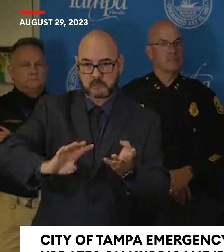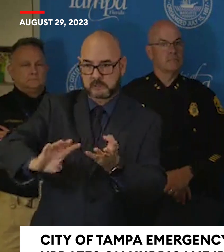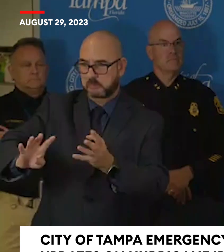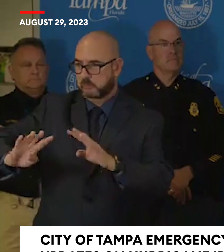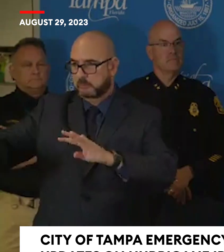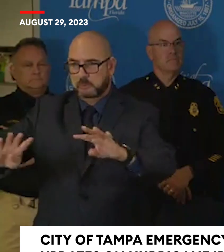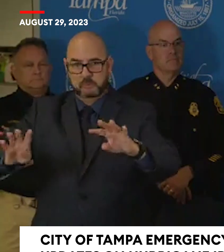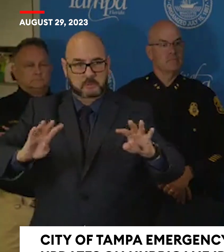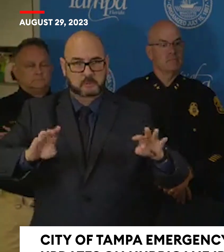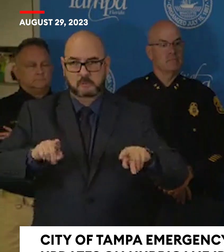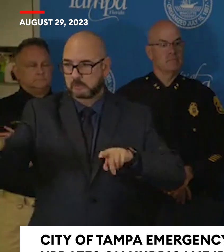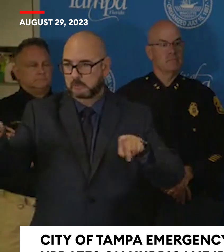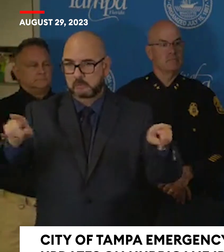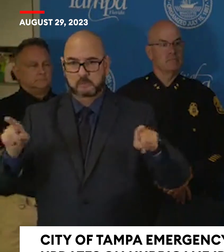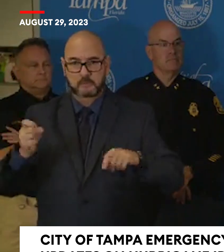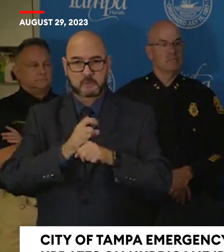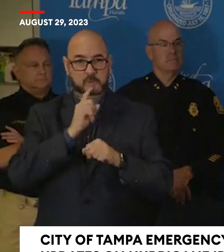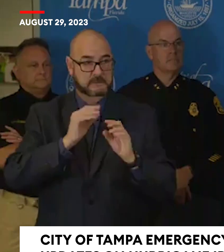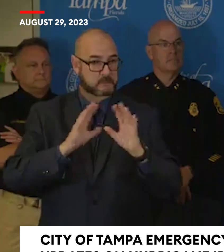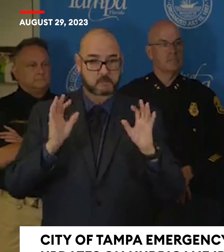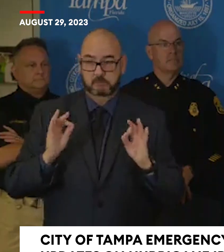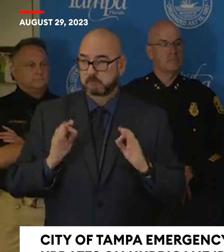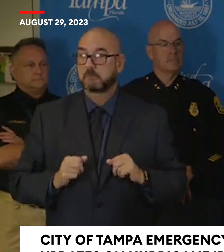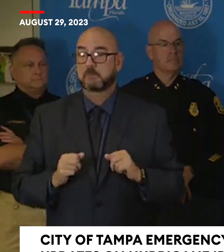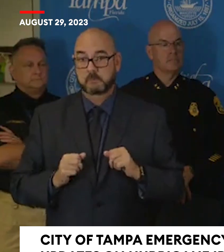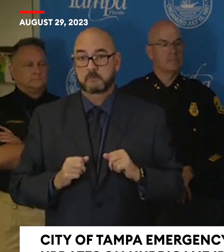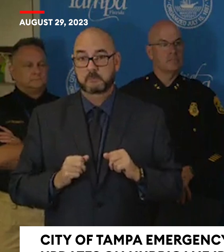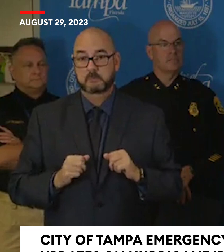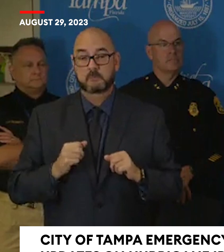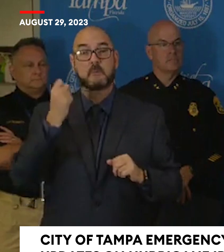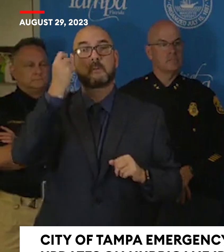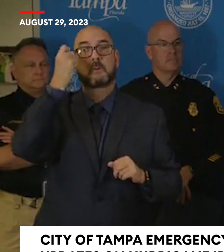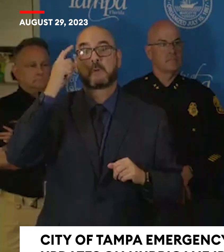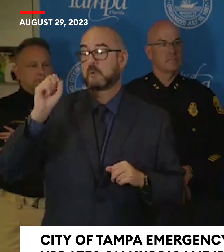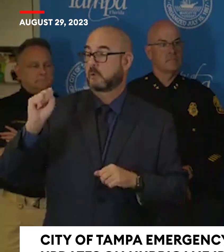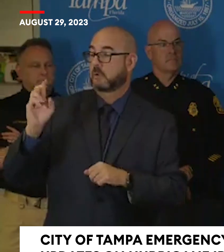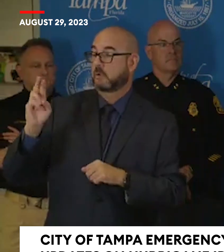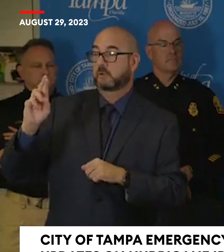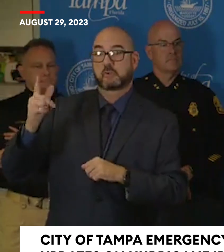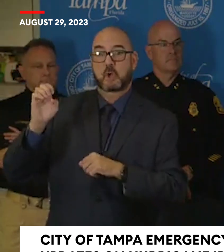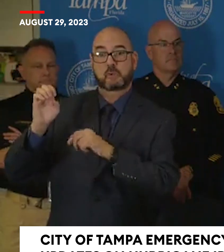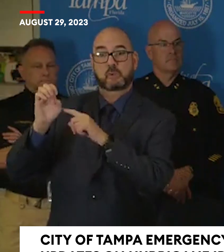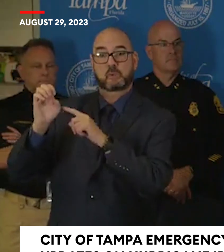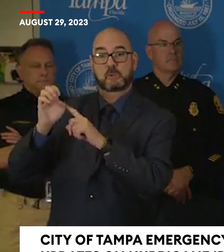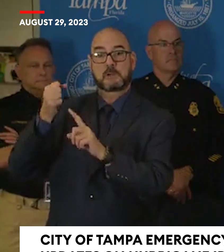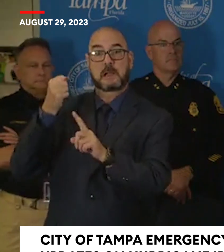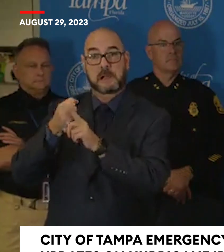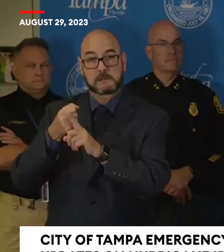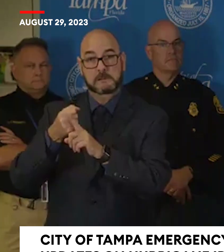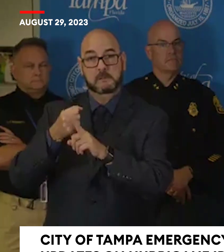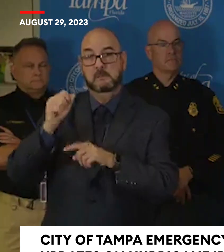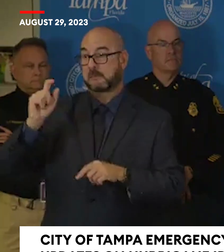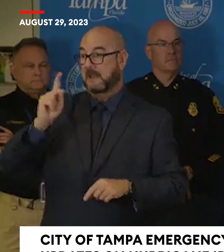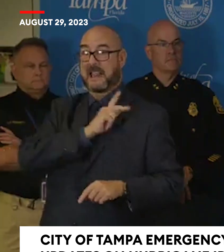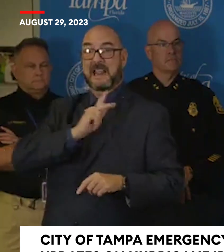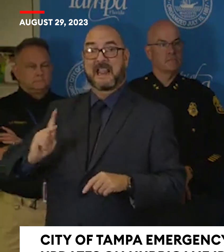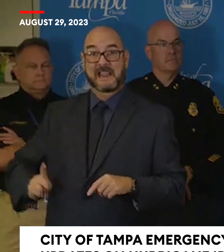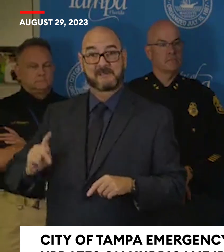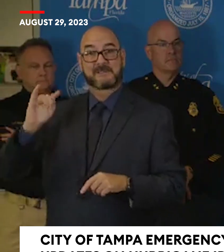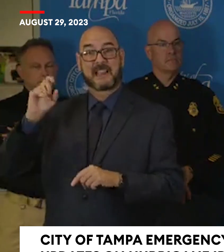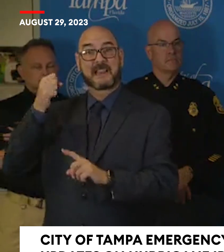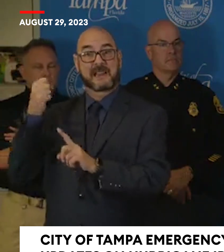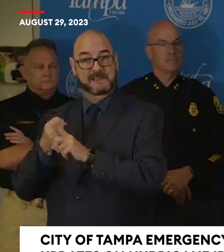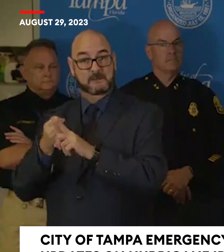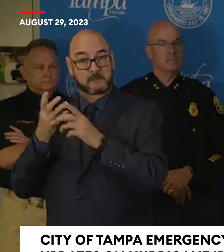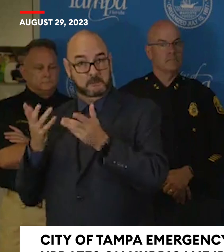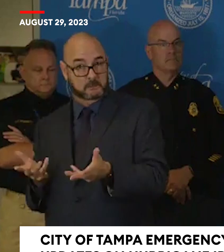that if this surge hits us during a king tide, that means that that storm water is not going to have anywhere to go